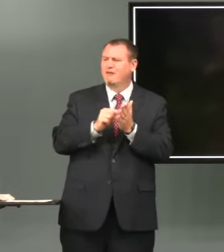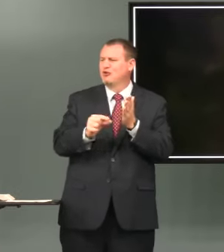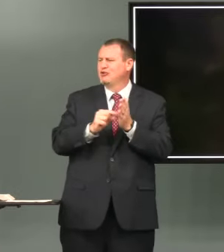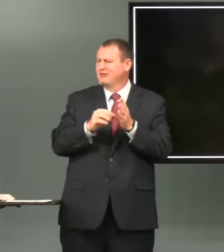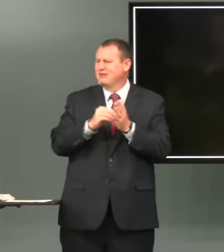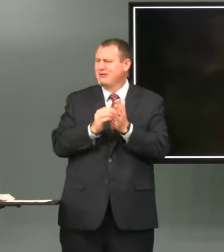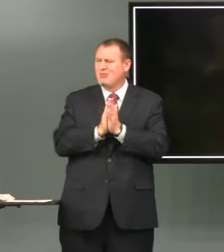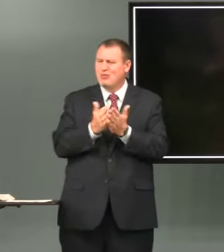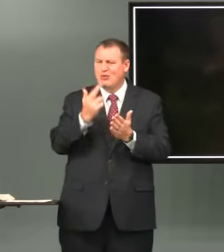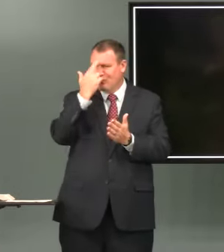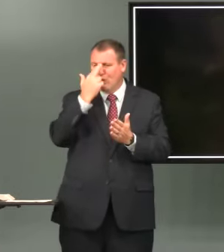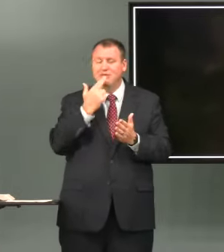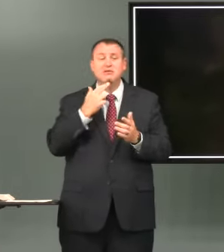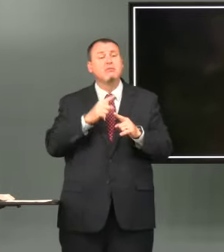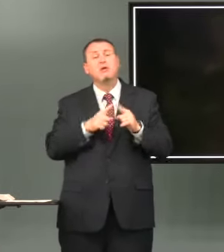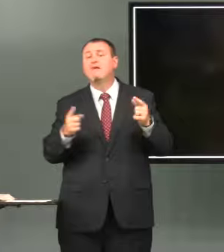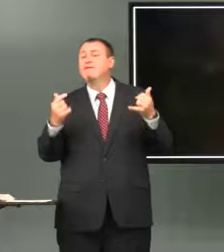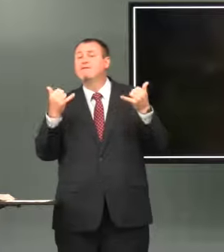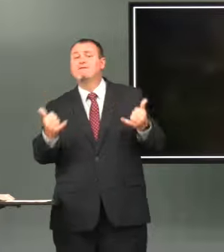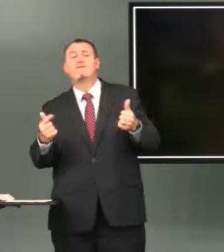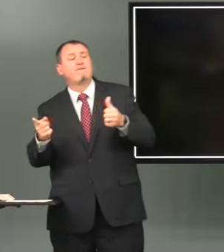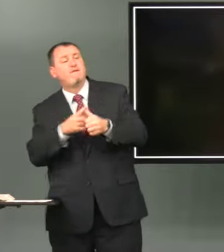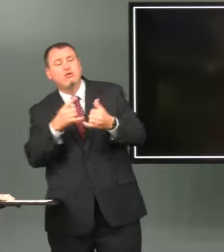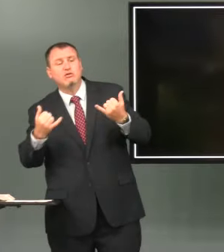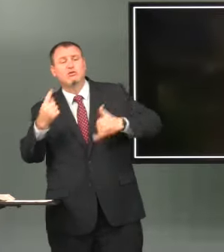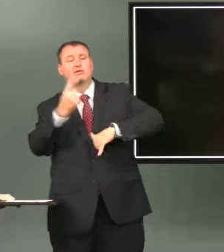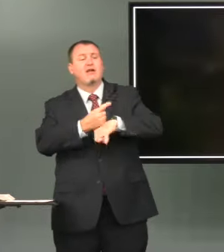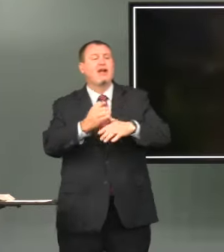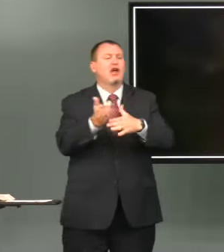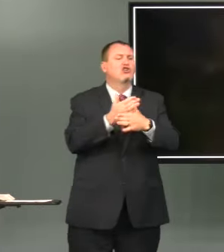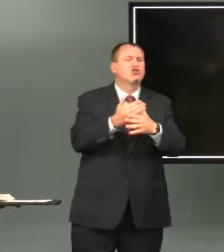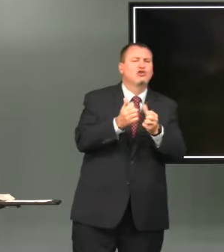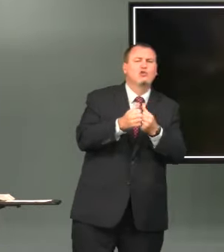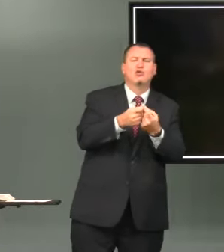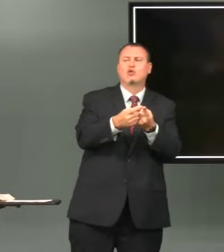rich and very deep scripturally sound messages to us